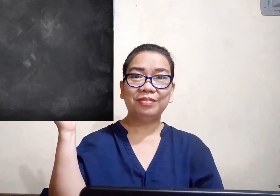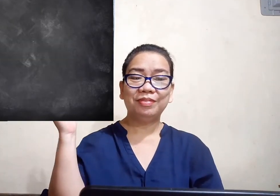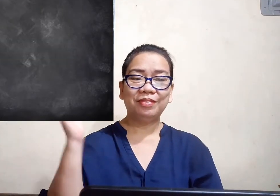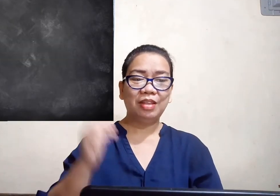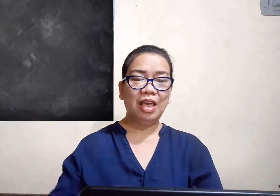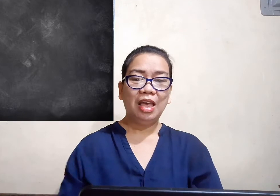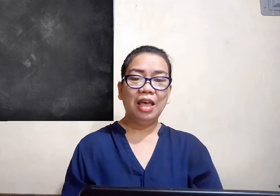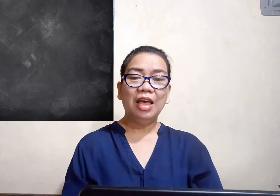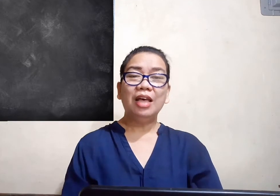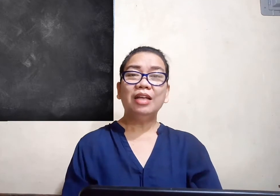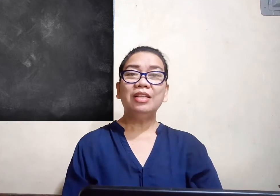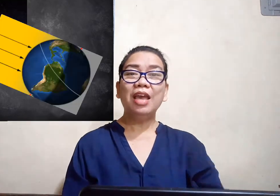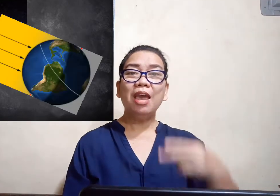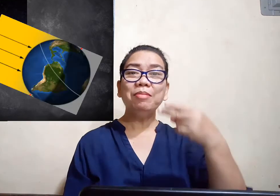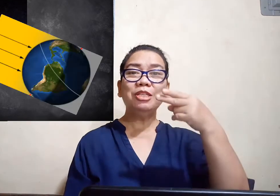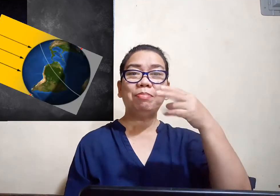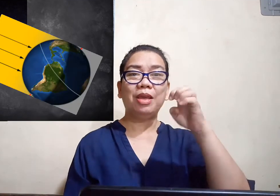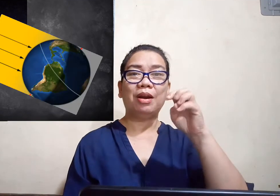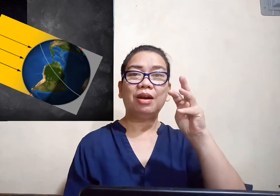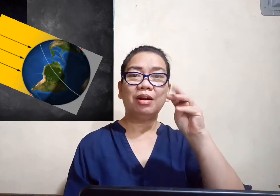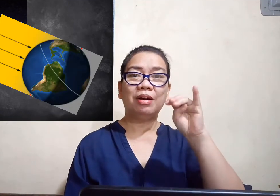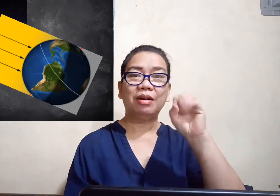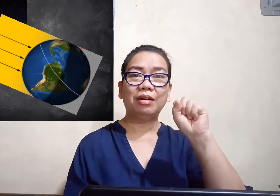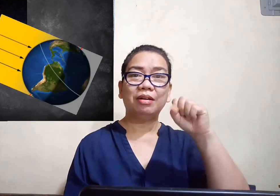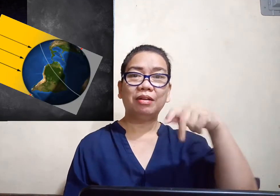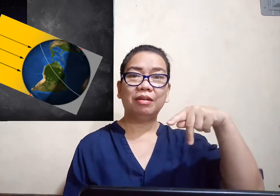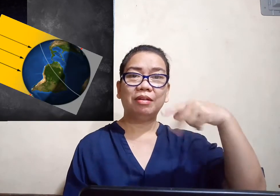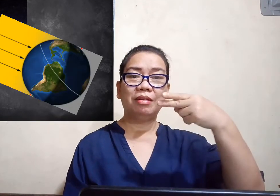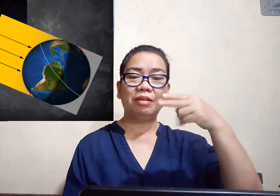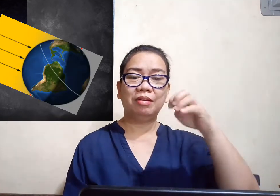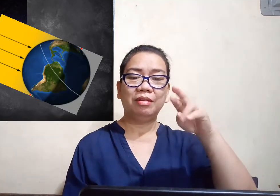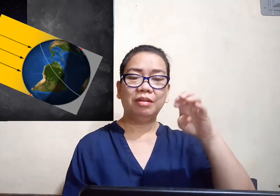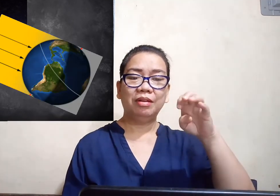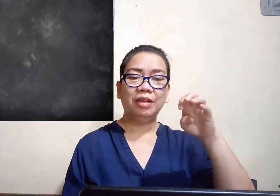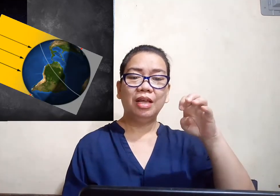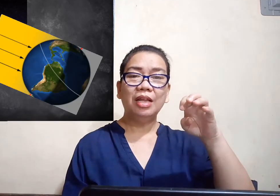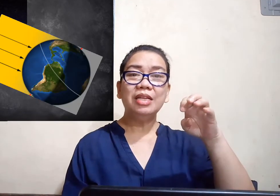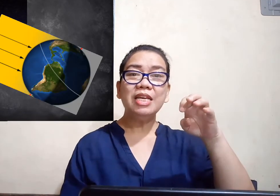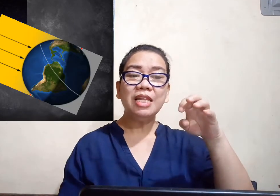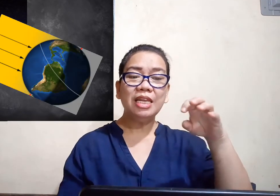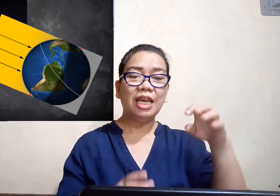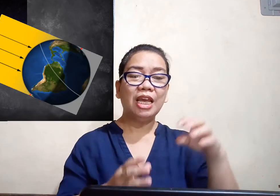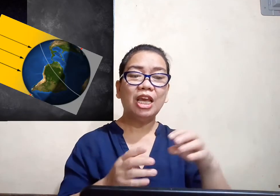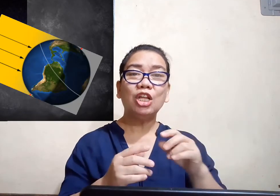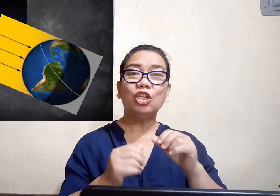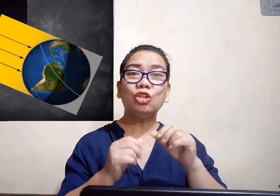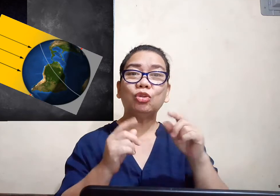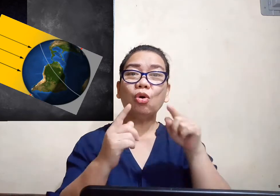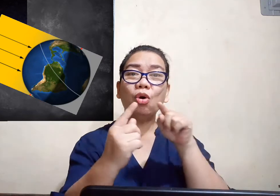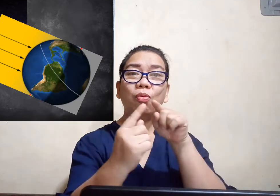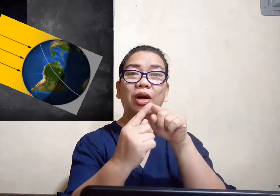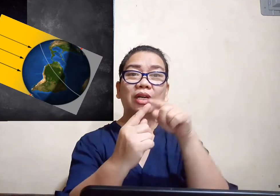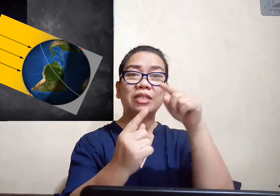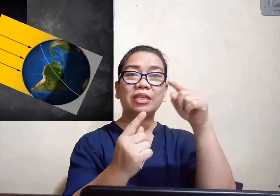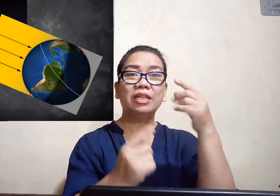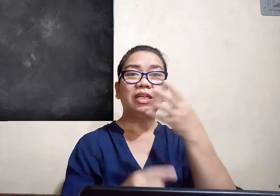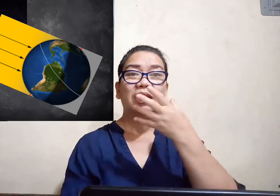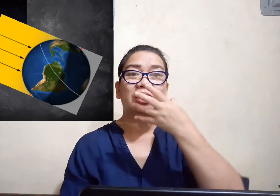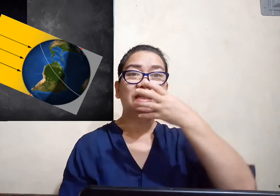the hemisphere the hemisphere leaning towards the